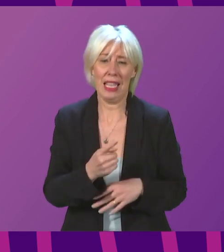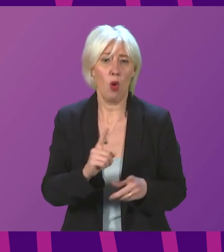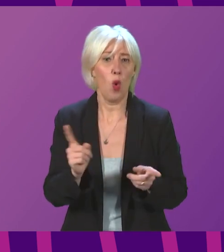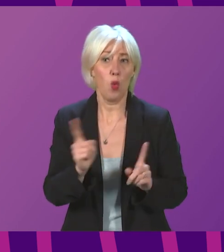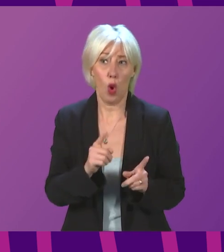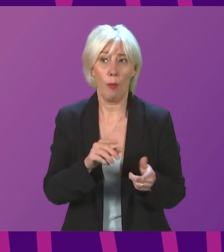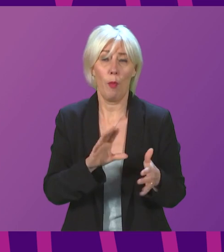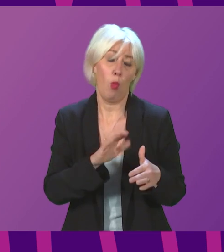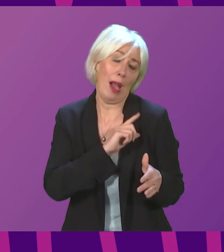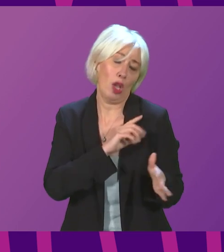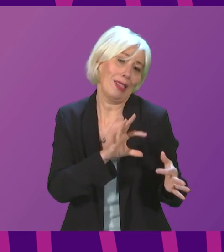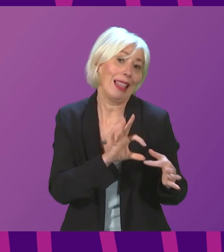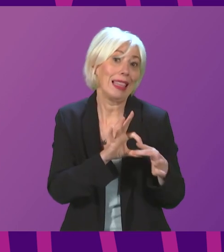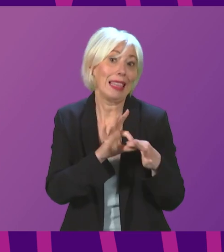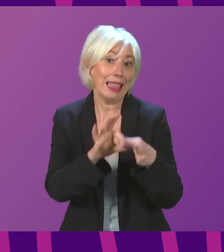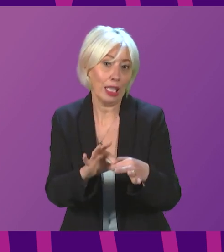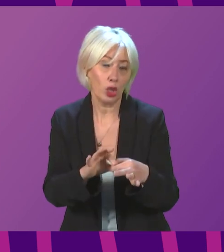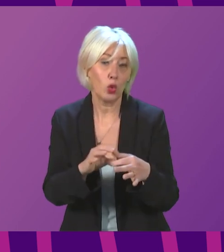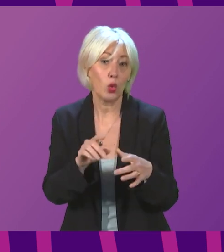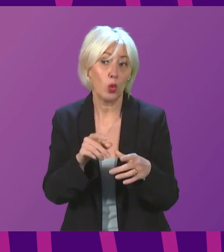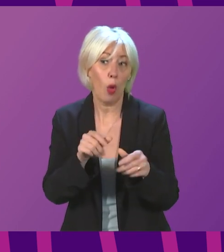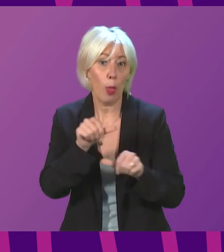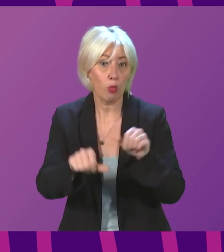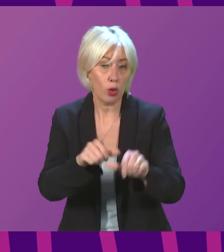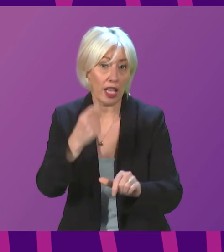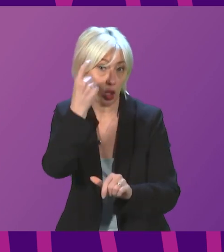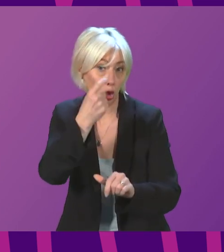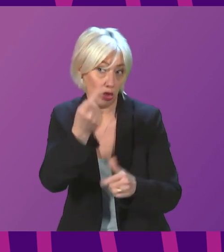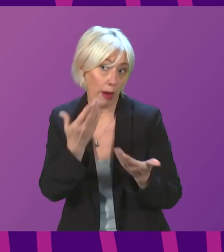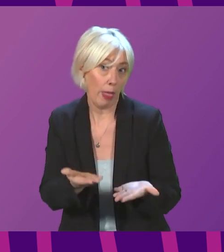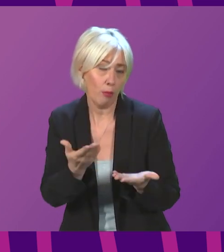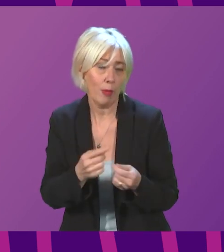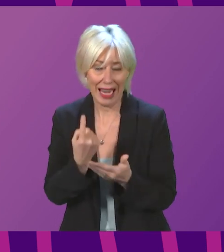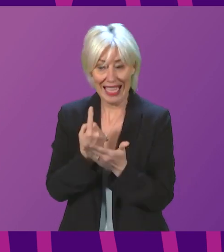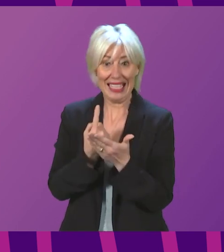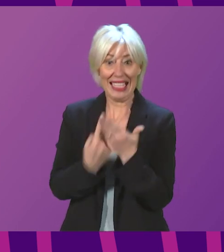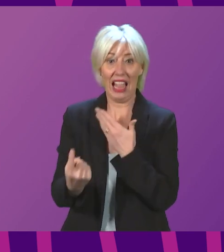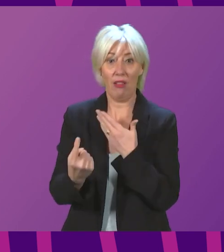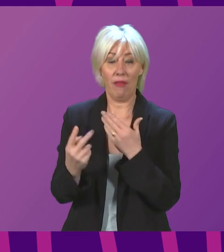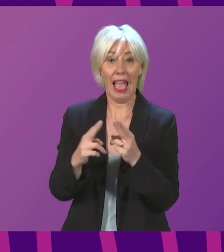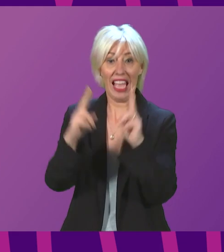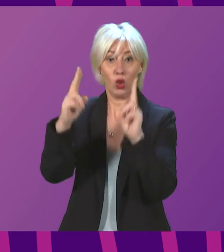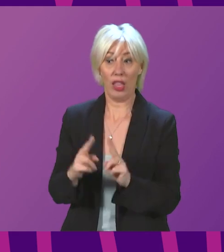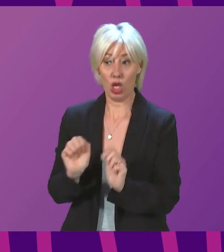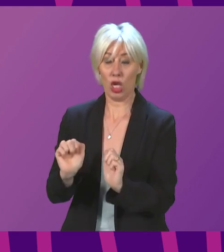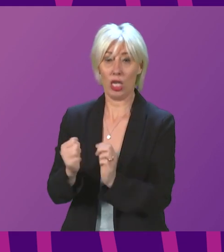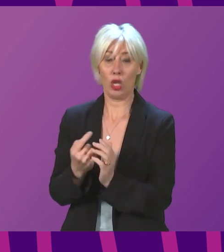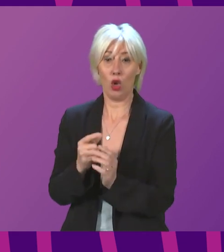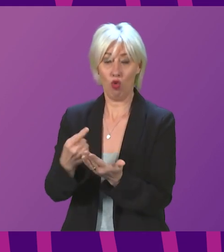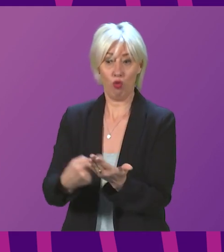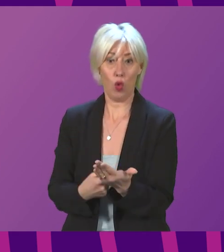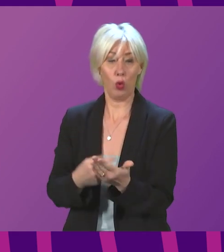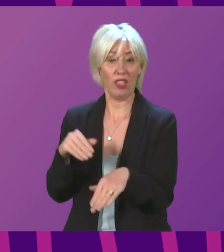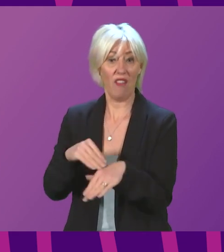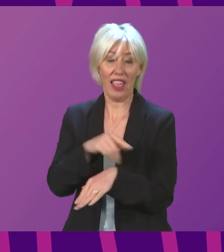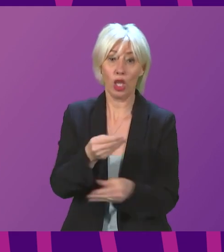it feeds into the process of consideration that we are undertaking. It's not self-isolation rules that are hampering the